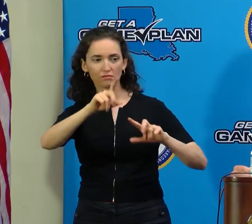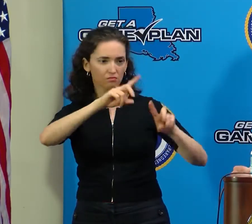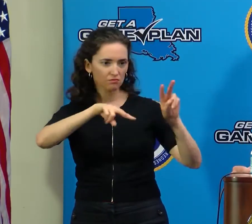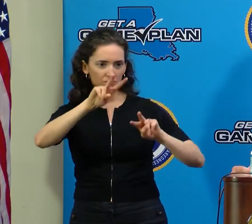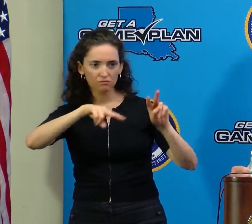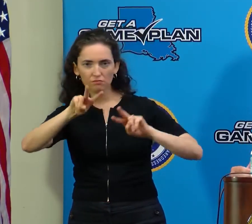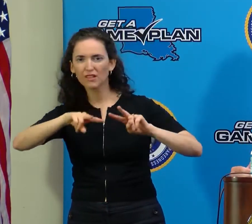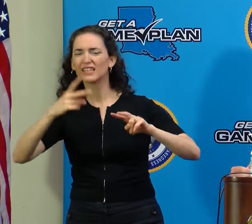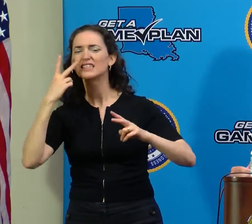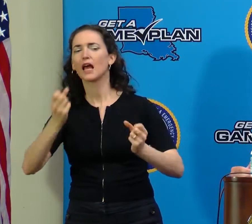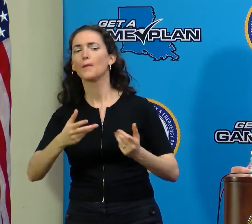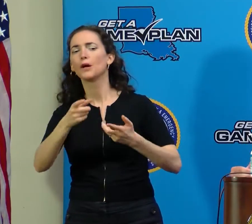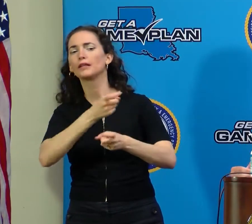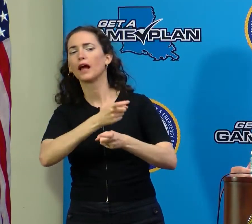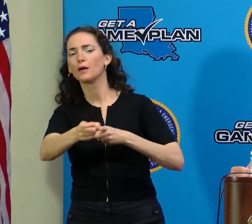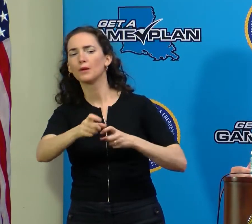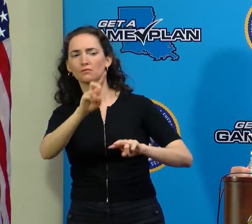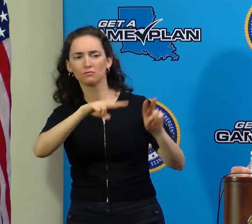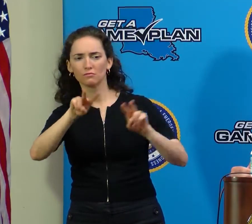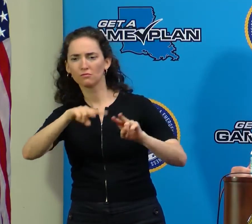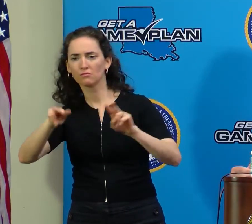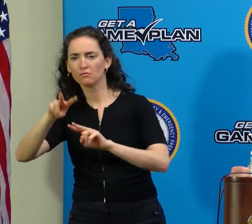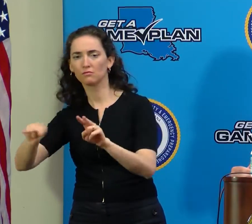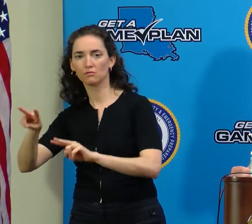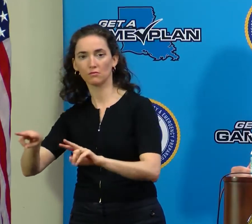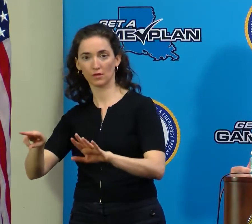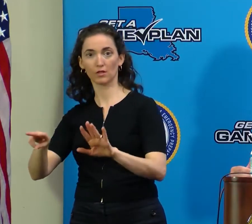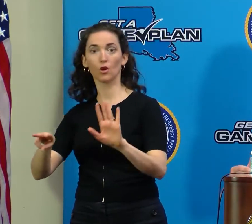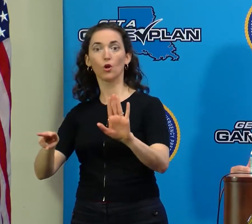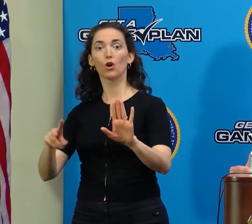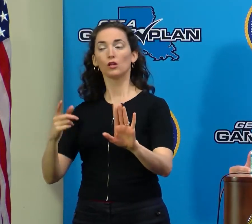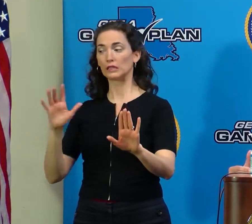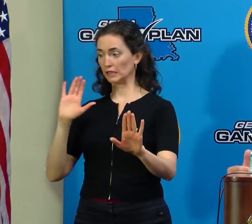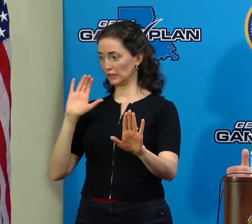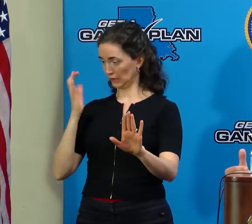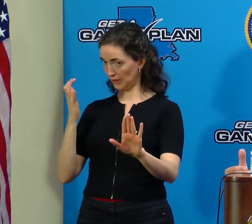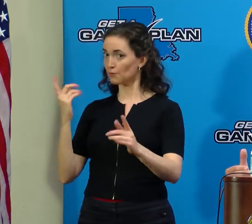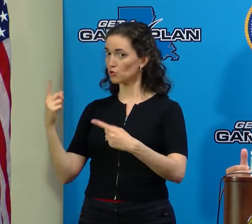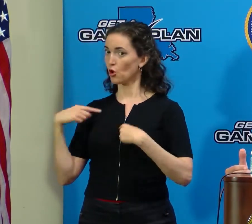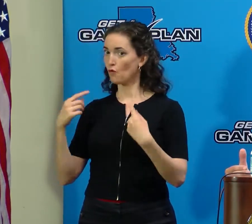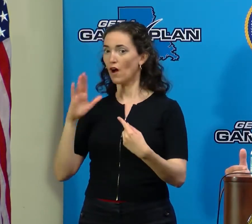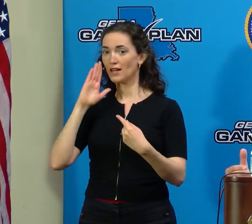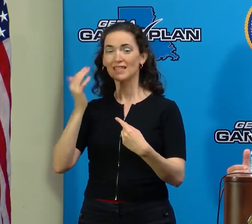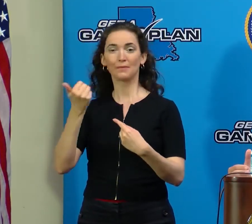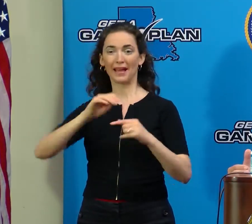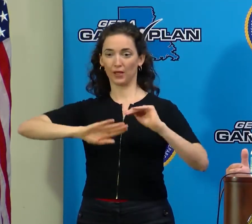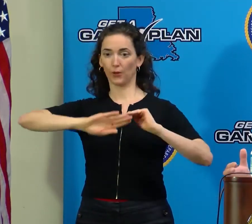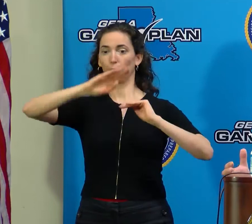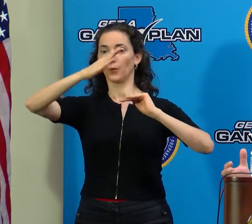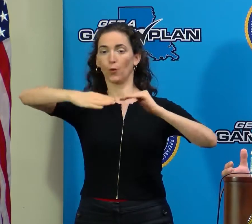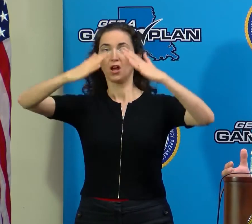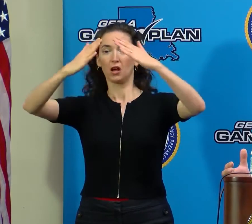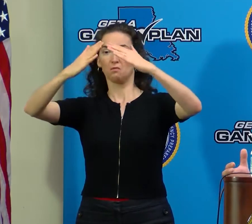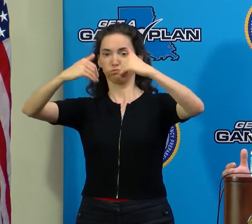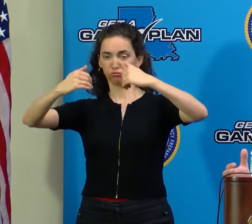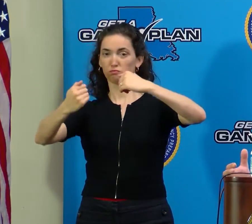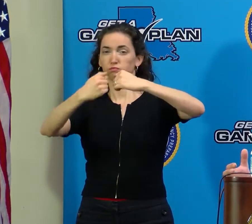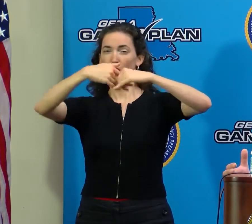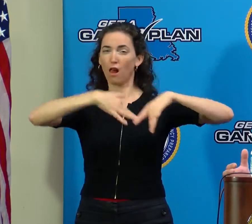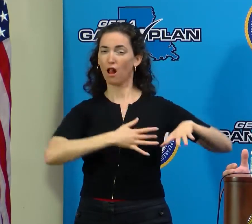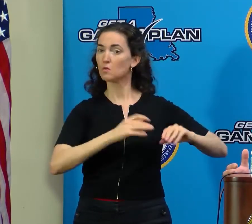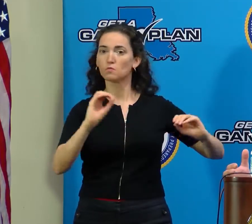on those levees. We don't believe there was a single levee anywhere now that actually breached, that failed. There were a few